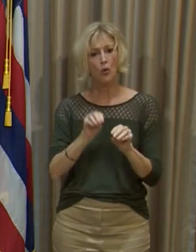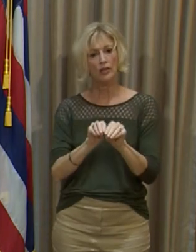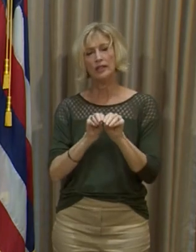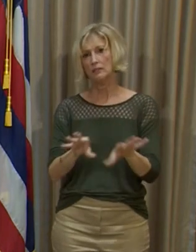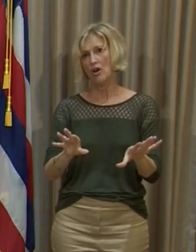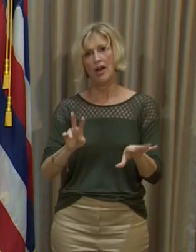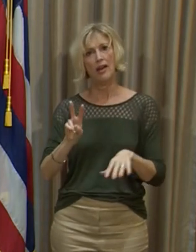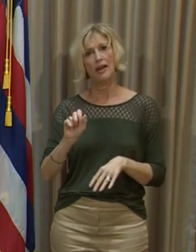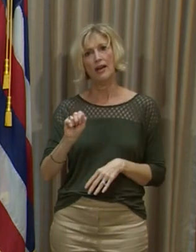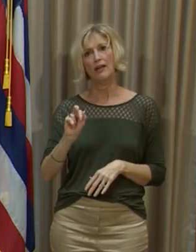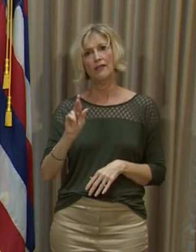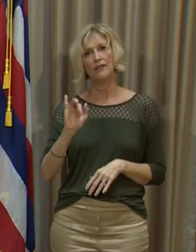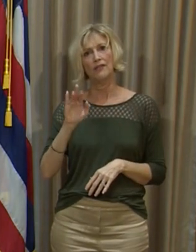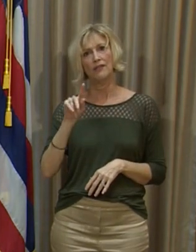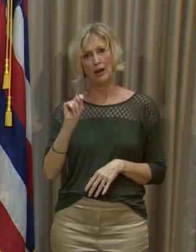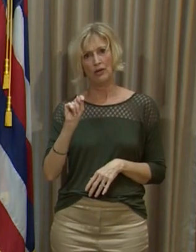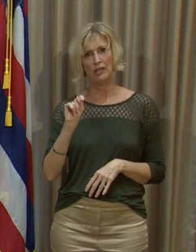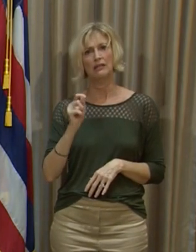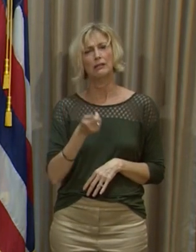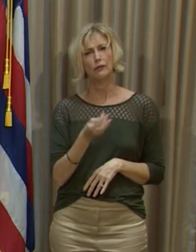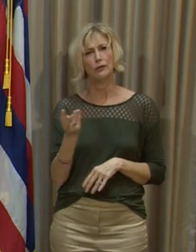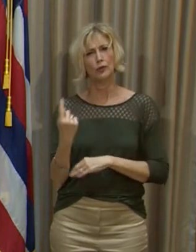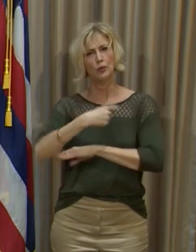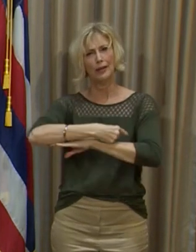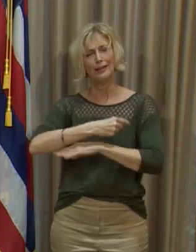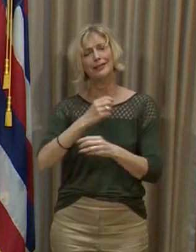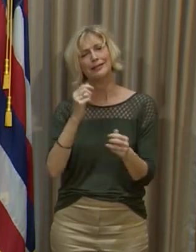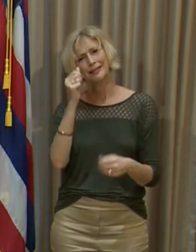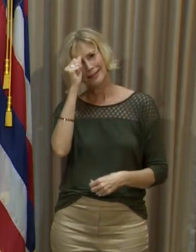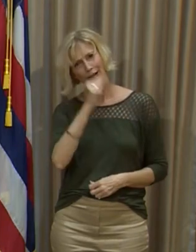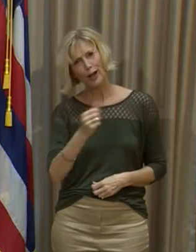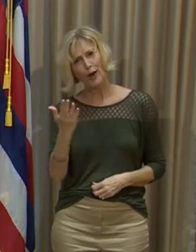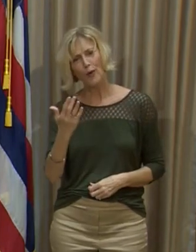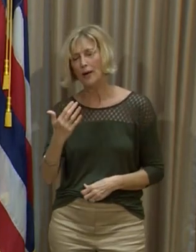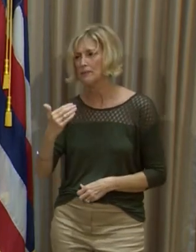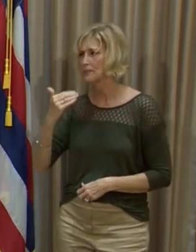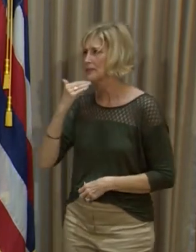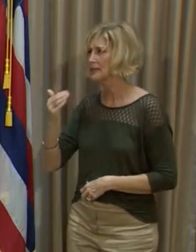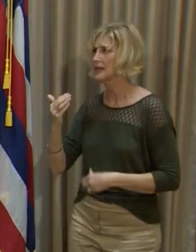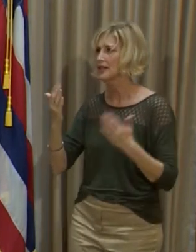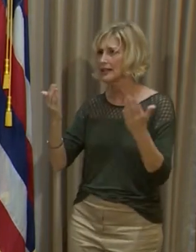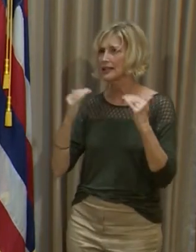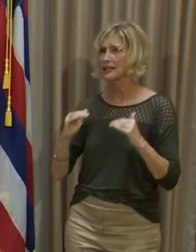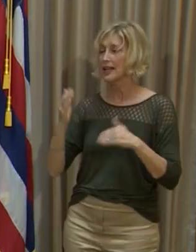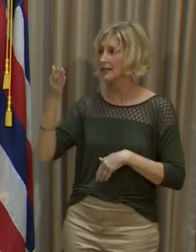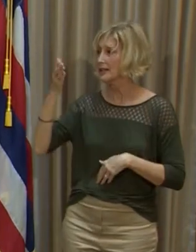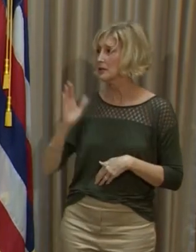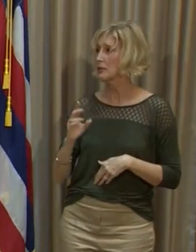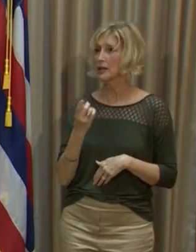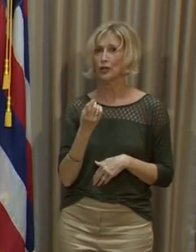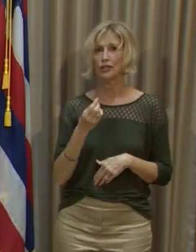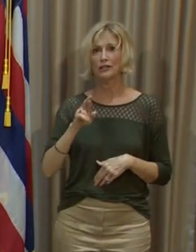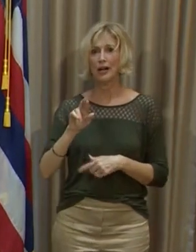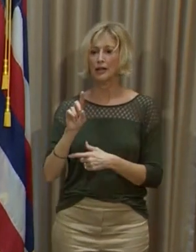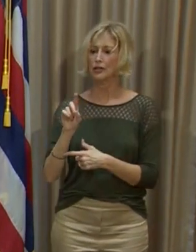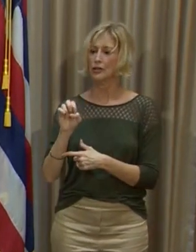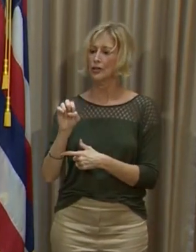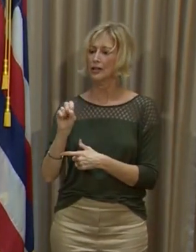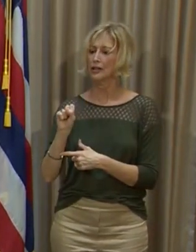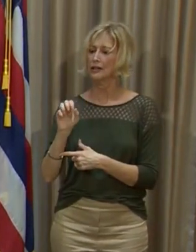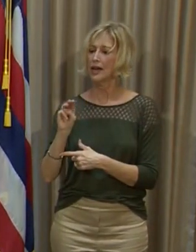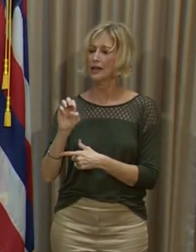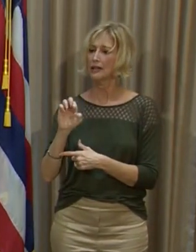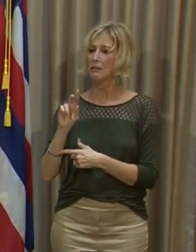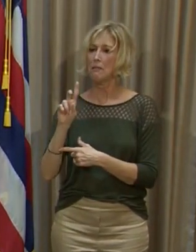variant or any other variant of COVID for the next few days. Aloha. Thank you, Lieutenant Governor. Our next speaker is Dr. Edward Desmond, DOH